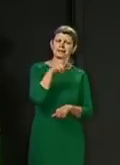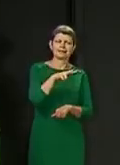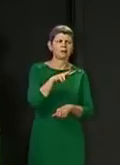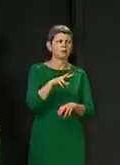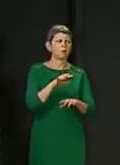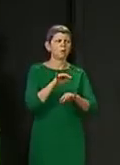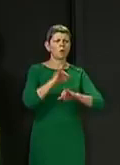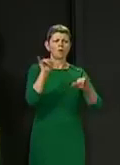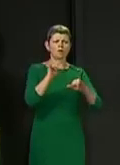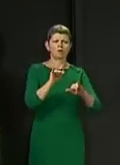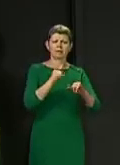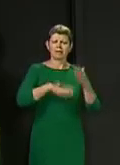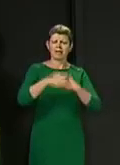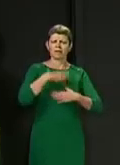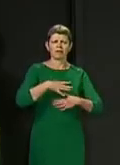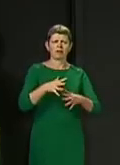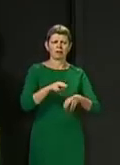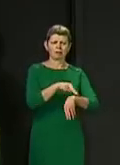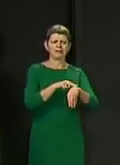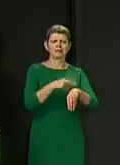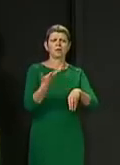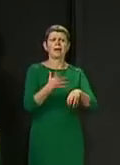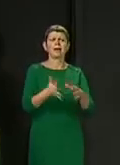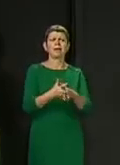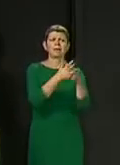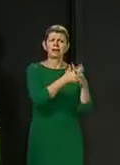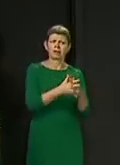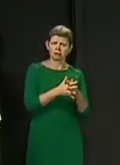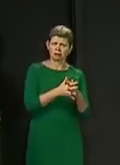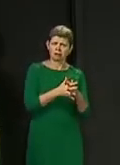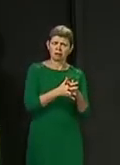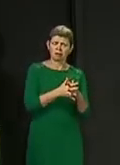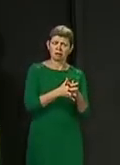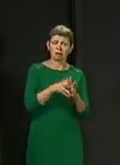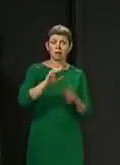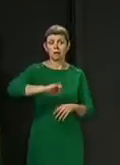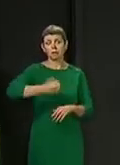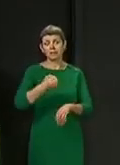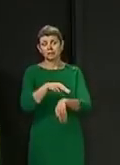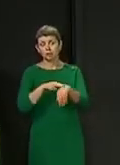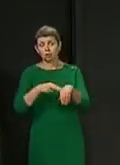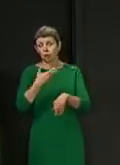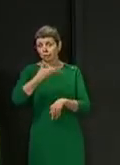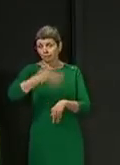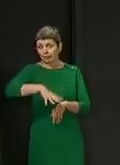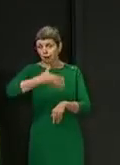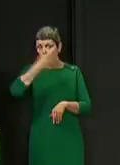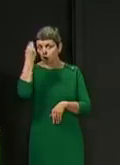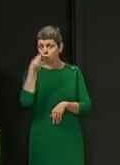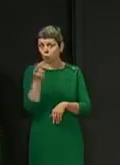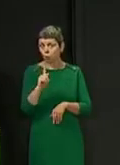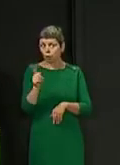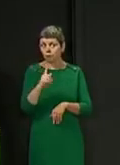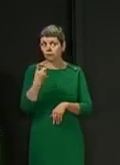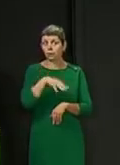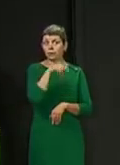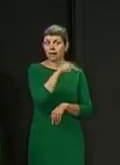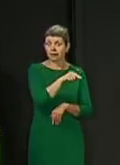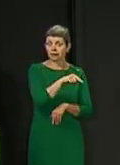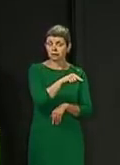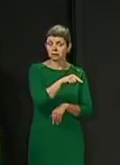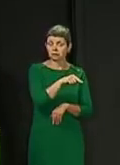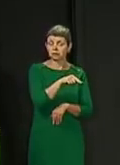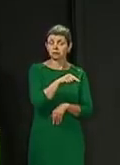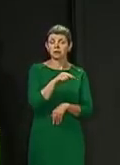behaviour of police officers in America, I was wondering what lessons have Police Scotland learned from this? And what have you told your